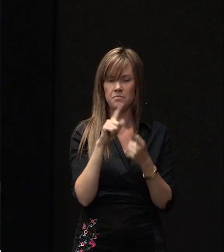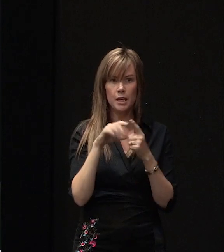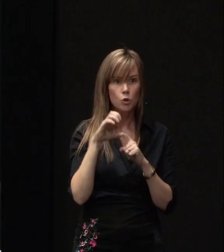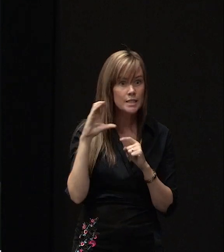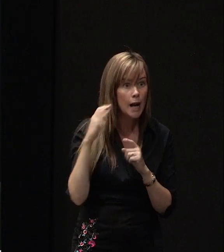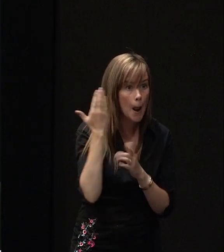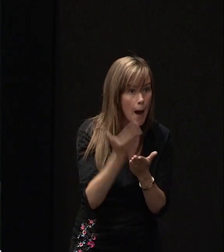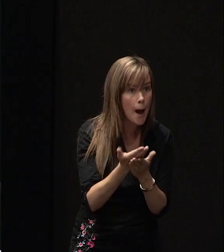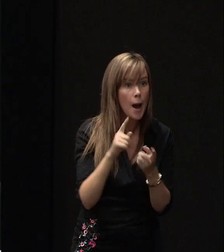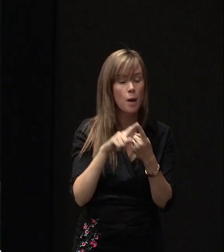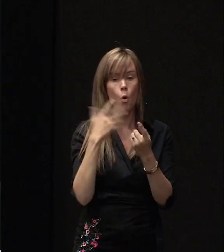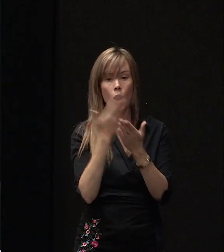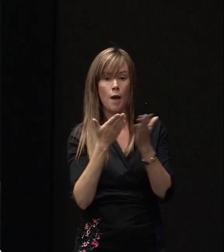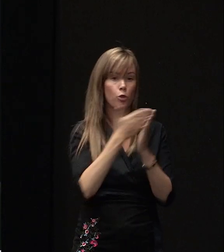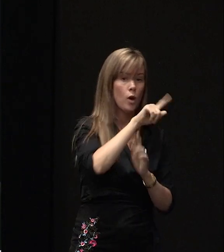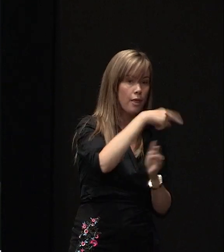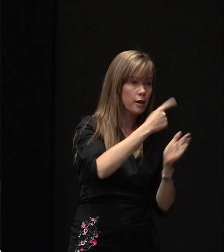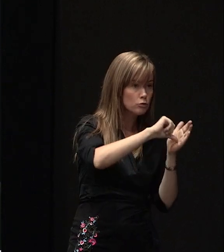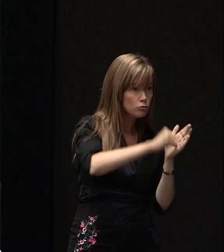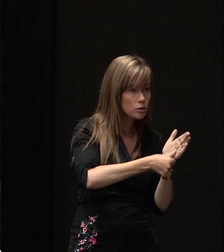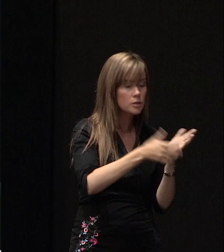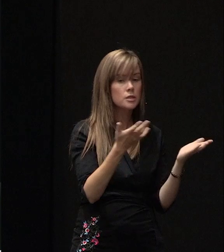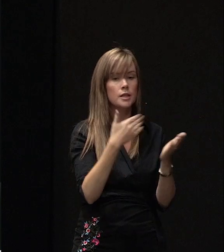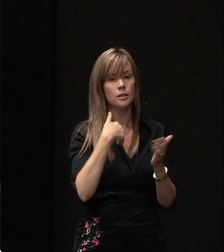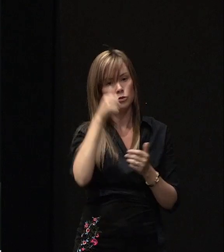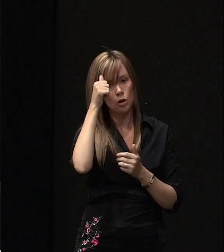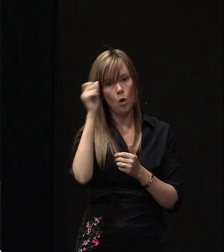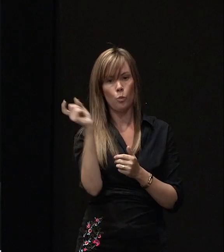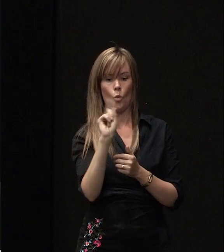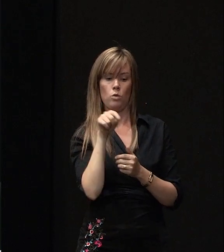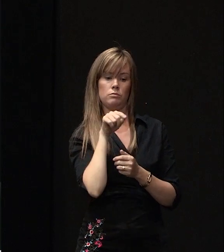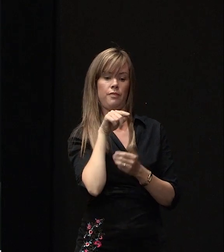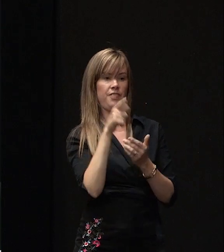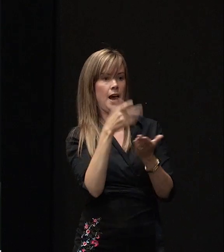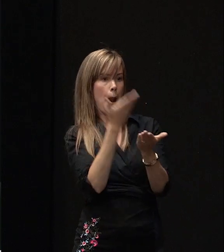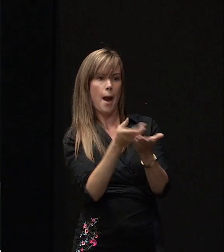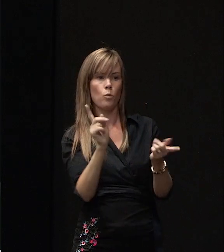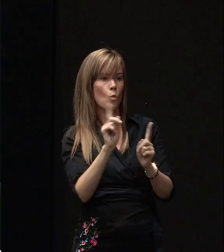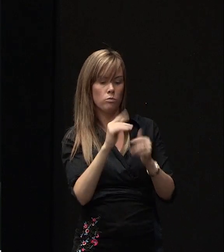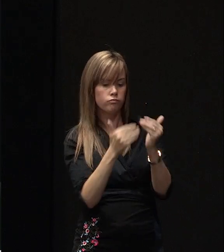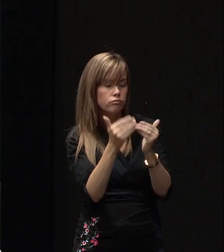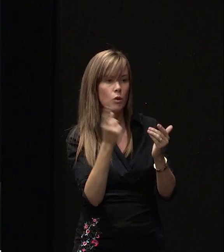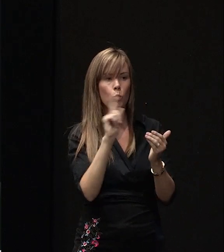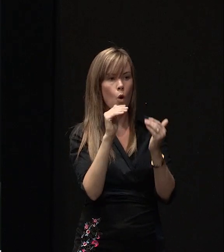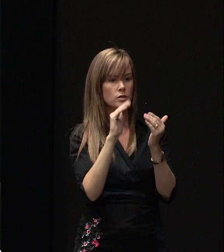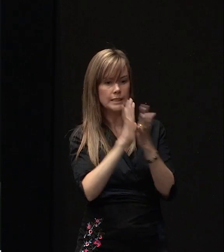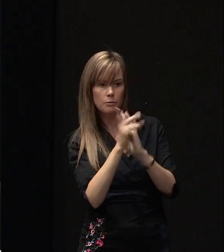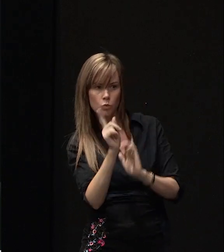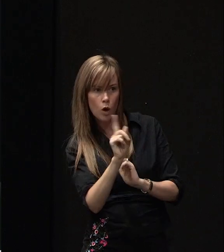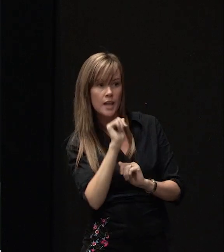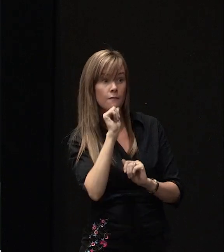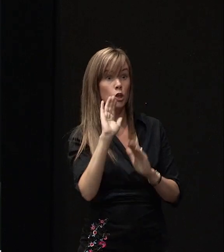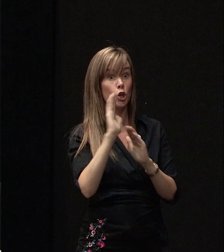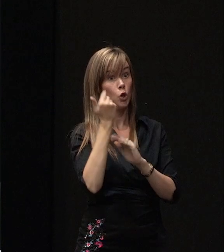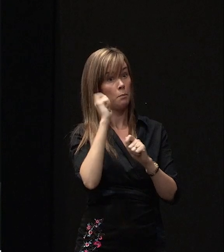claim or a claim with another insurer, then what's the state of that claim, what level of damage has been done. If it's a new build